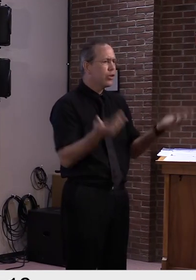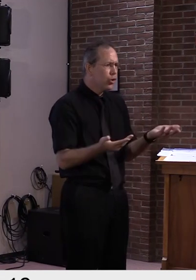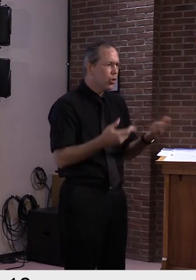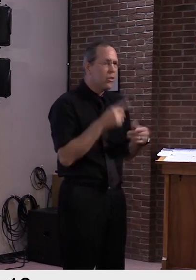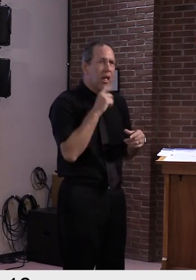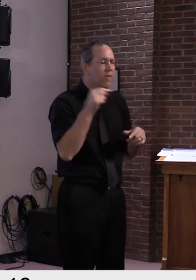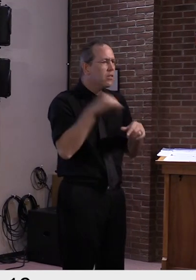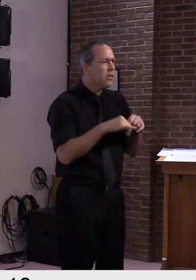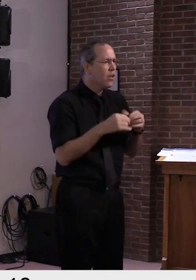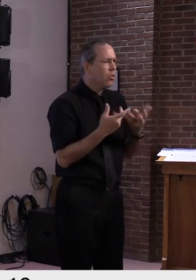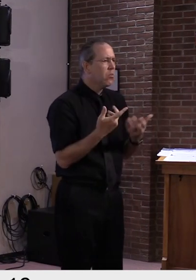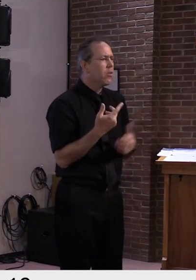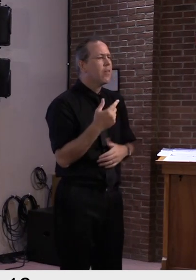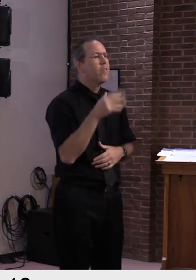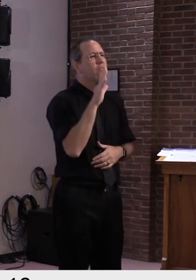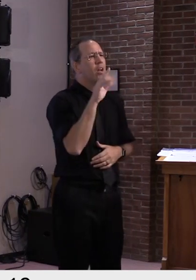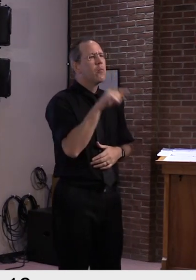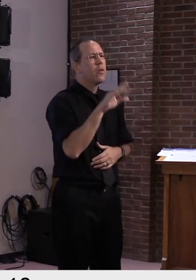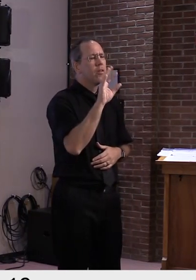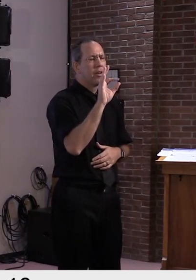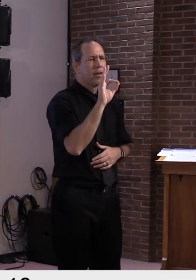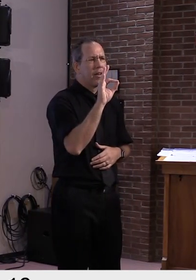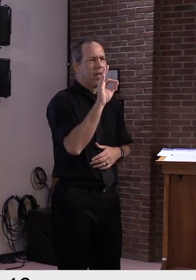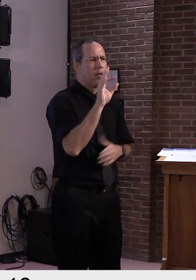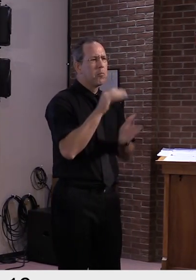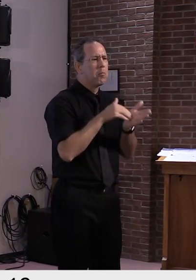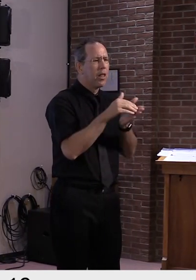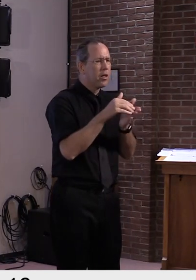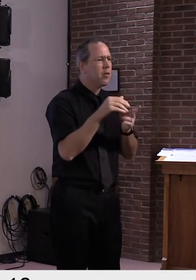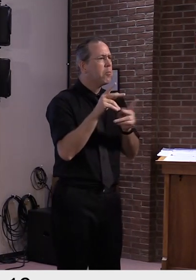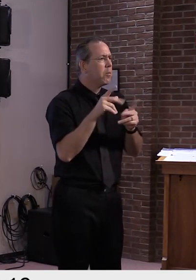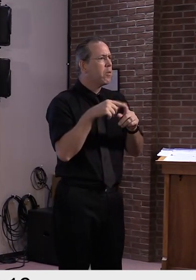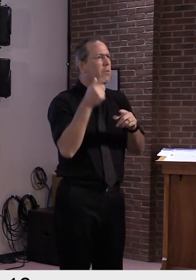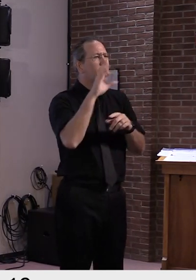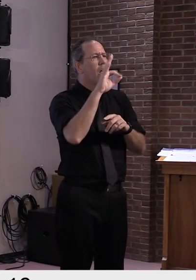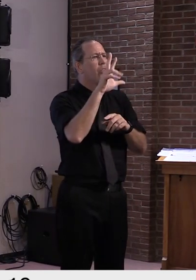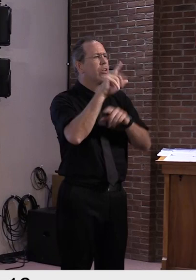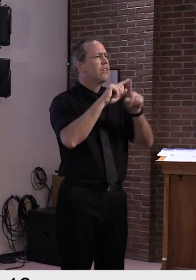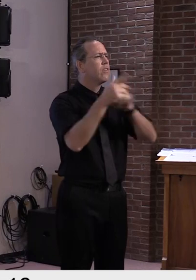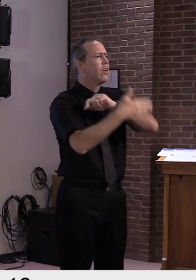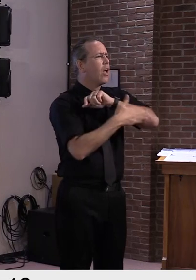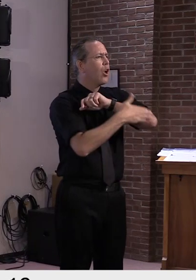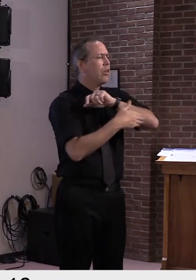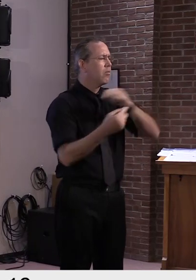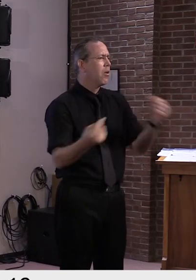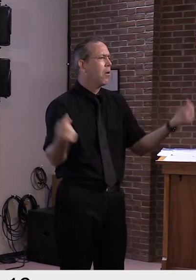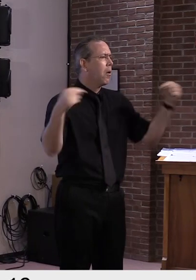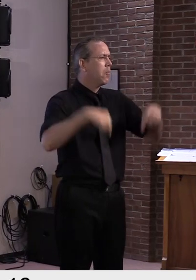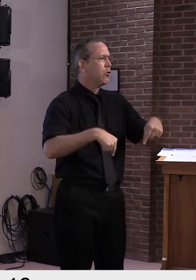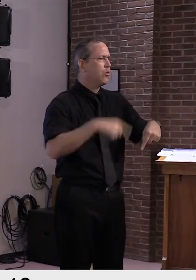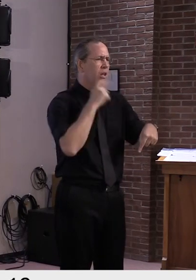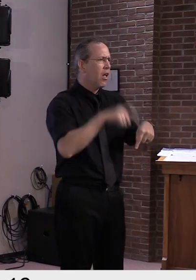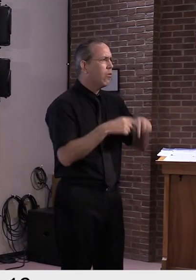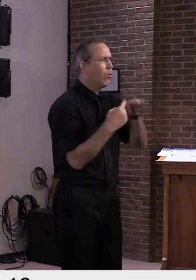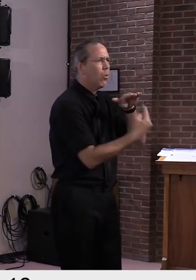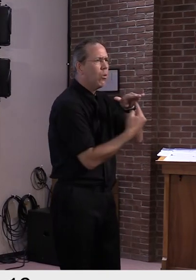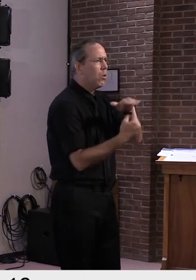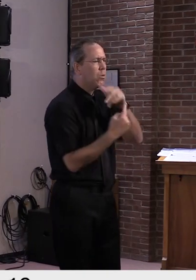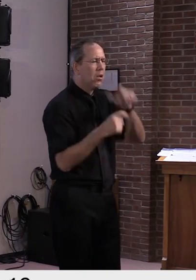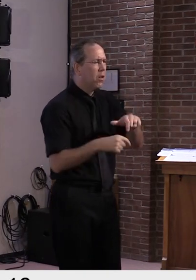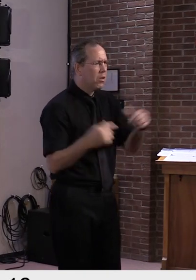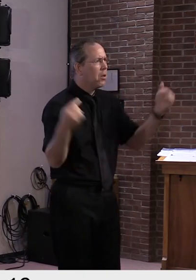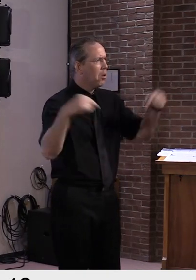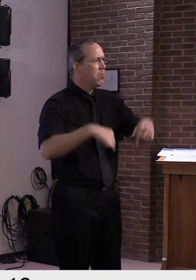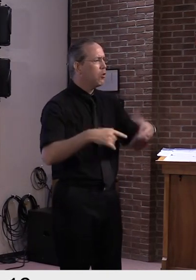approximately 5.9 million individuals from 93 counties across our travel region can travel to Vermont without a